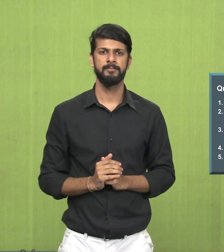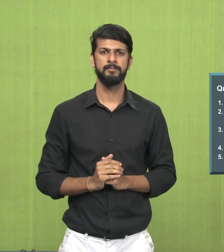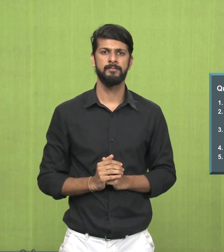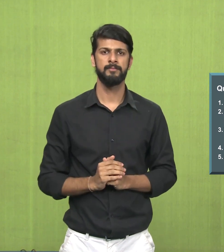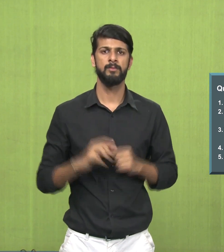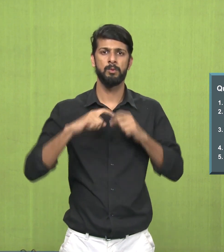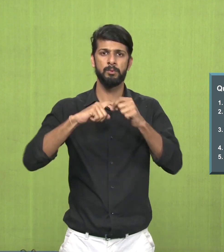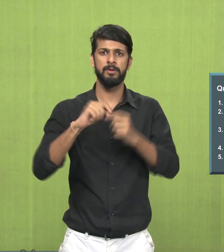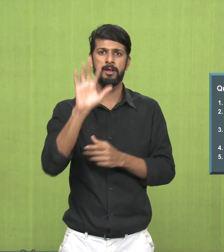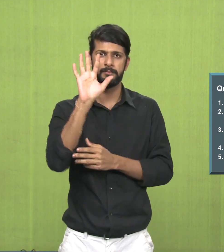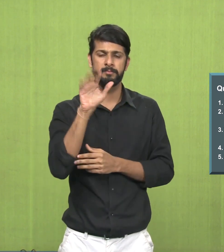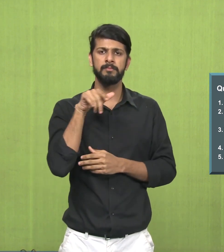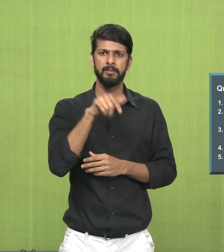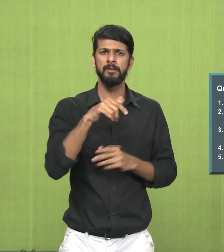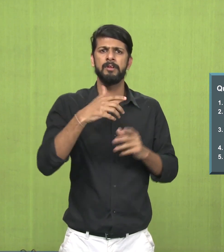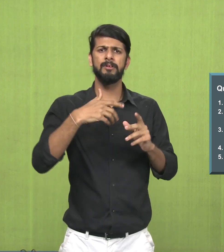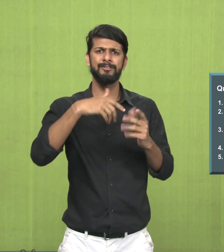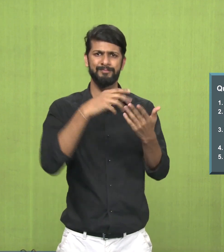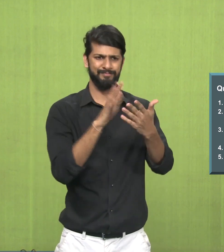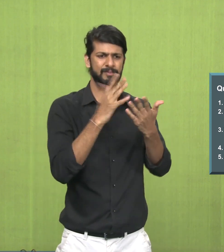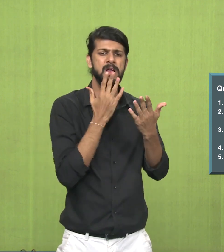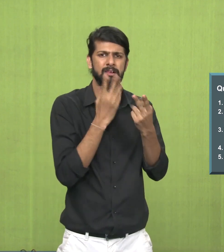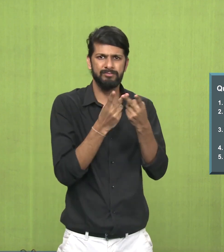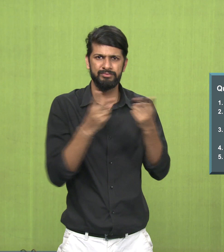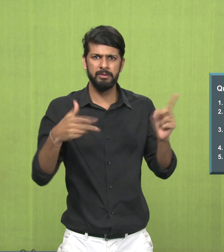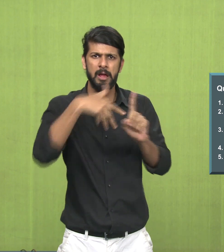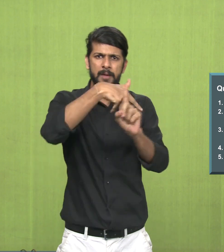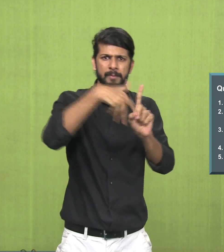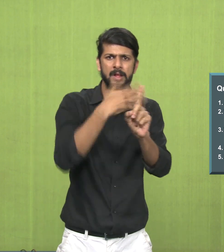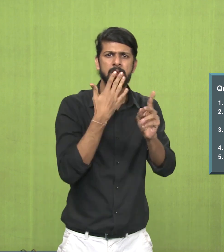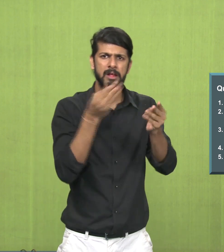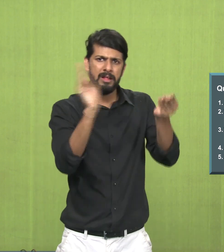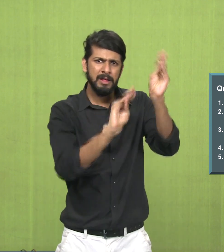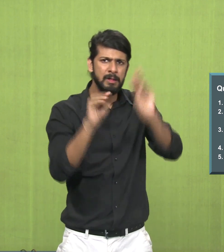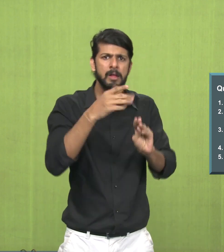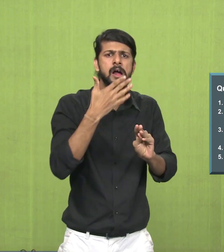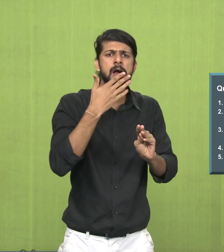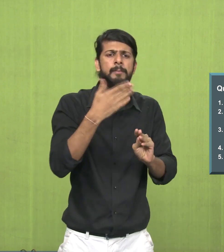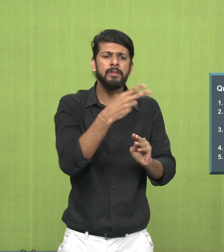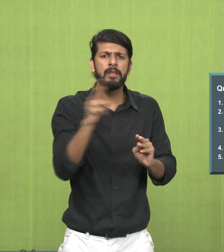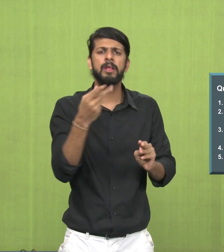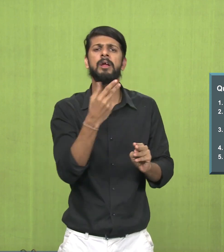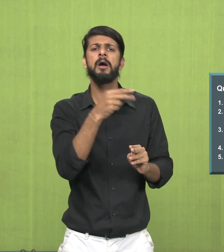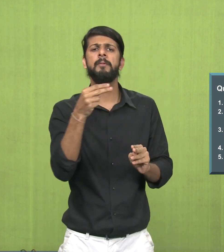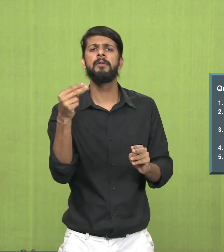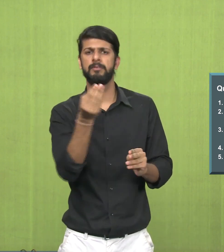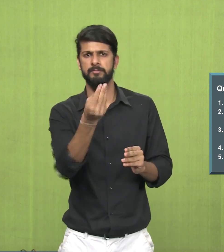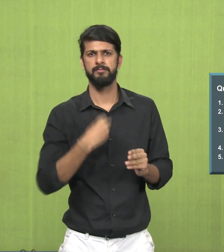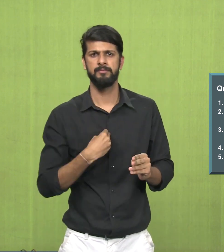Question number 5, name the colors used in the background of